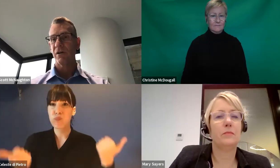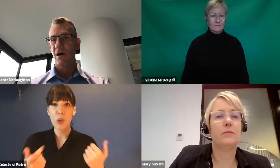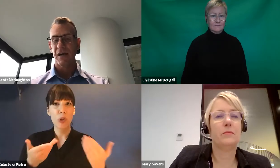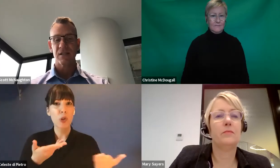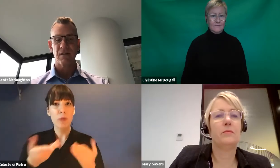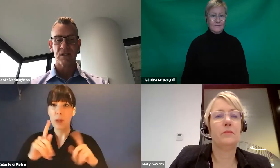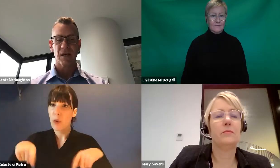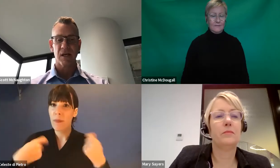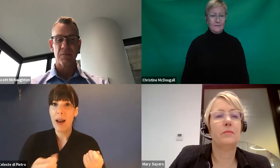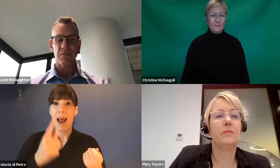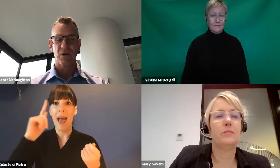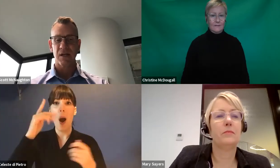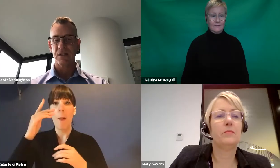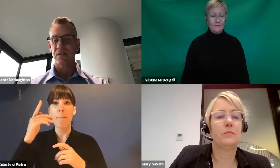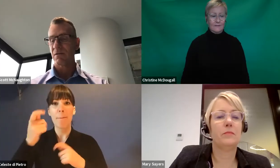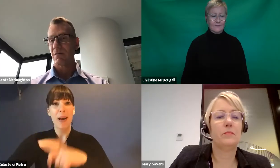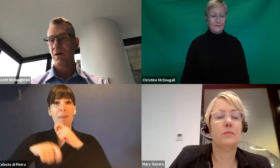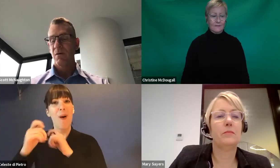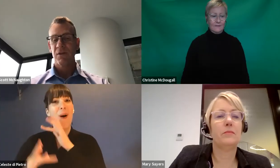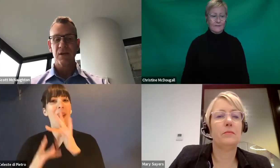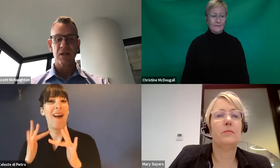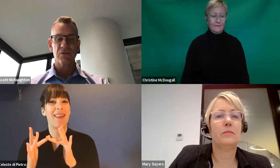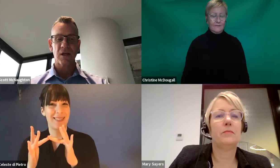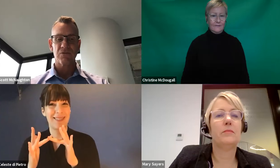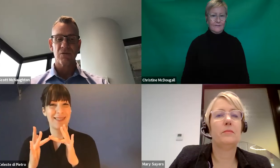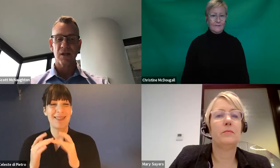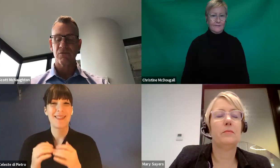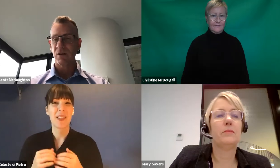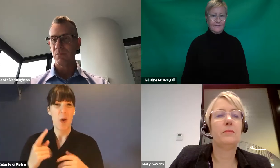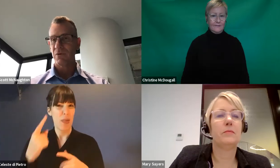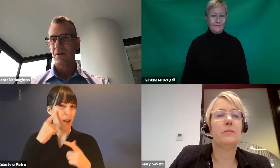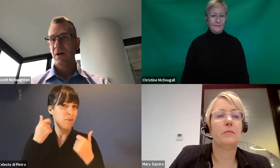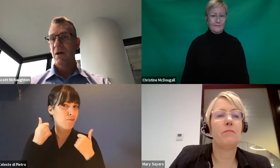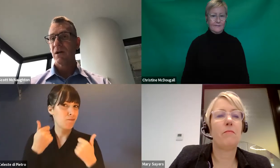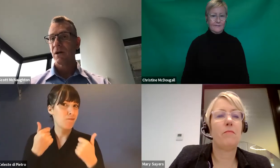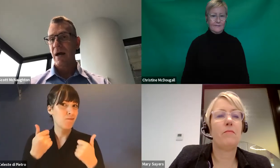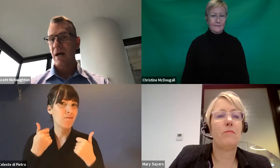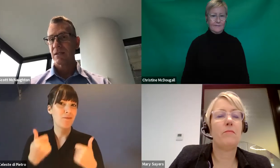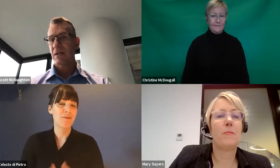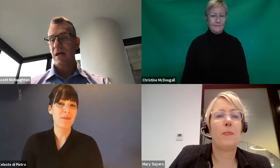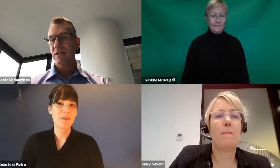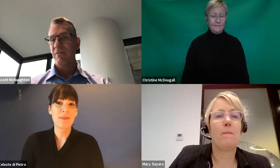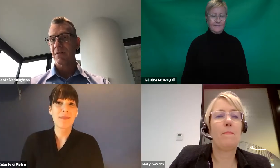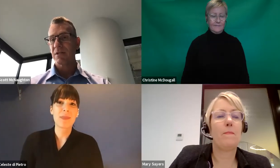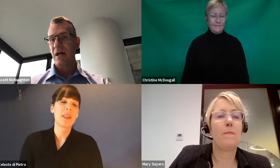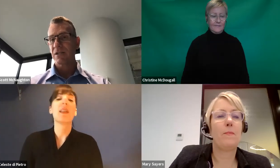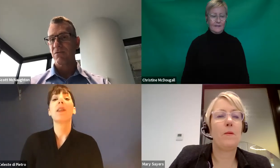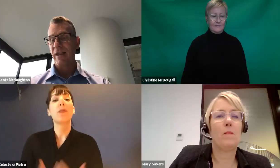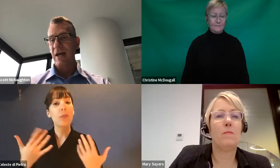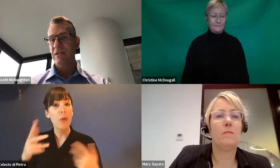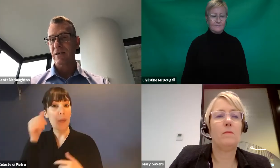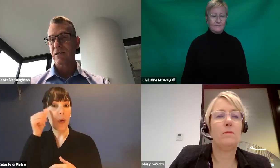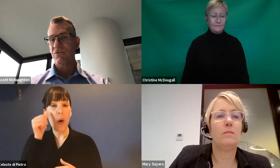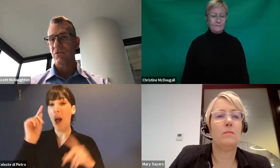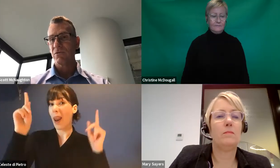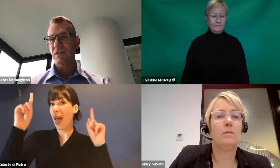offered online activities to keep people connected. So we think that's really, really important. So, you know, as governments start to